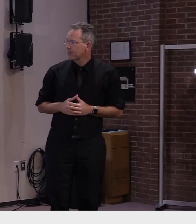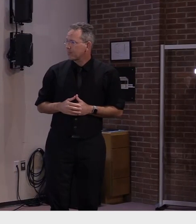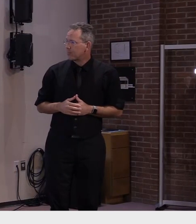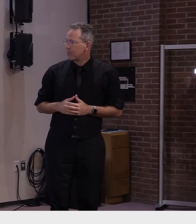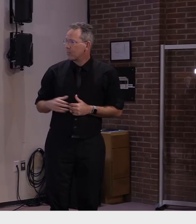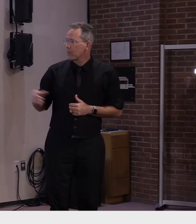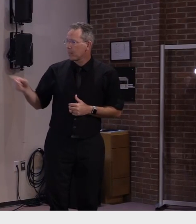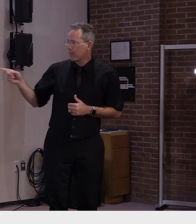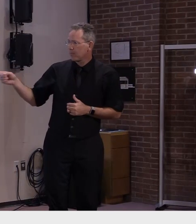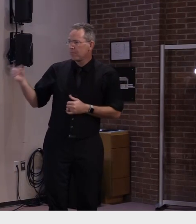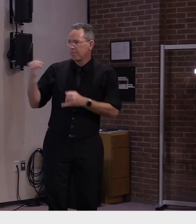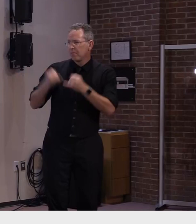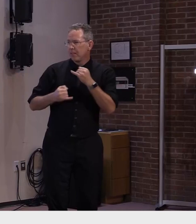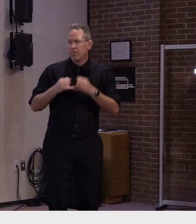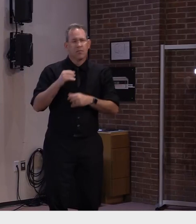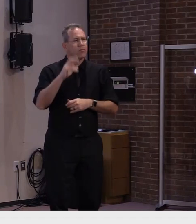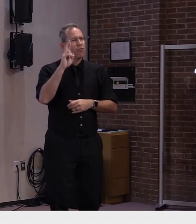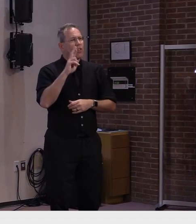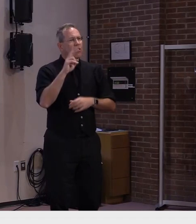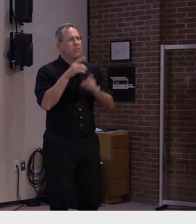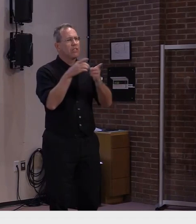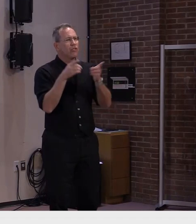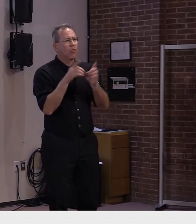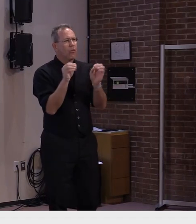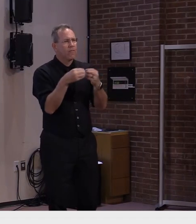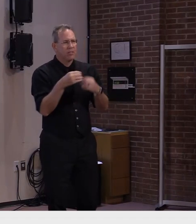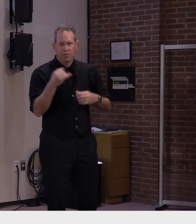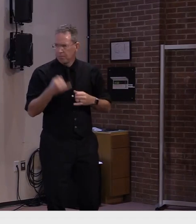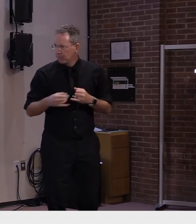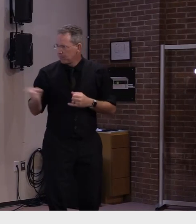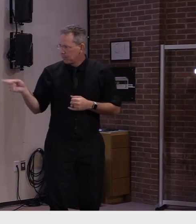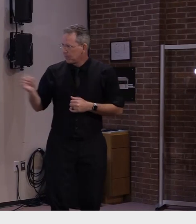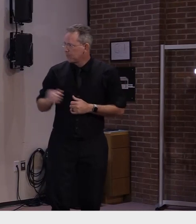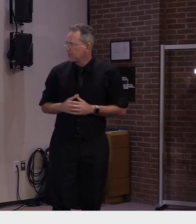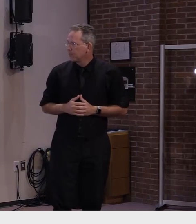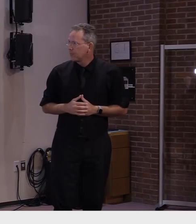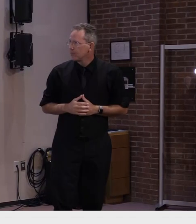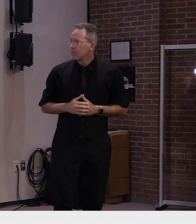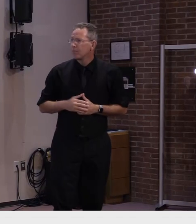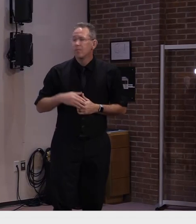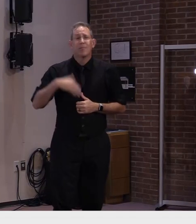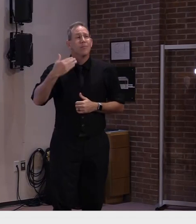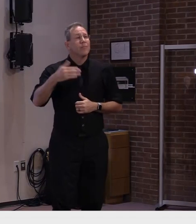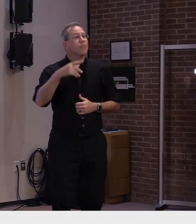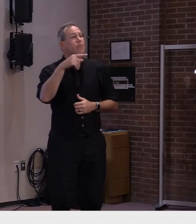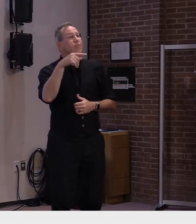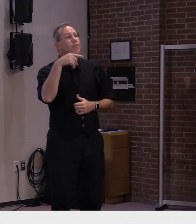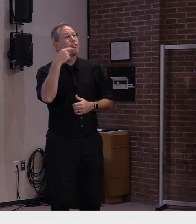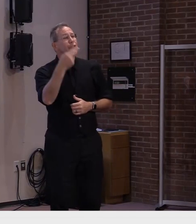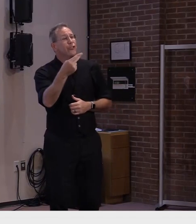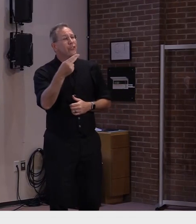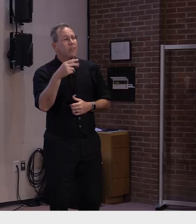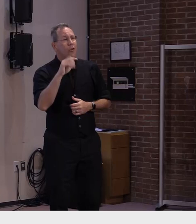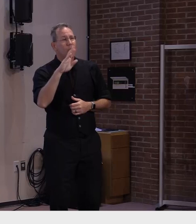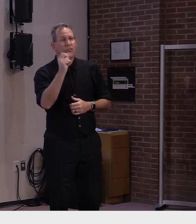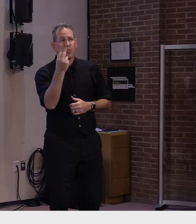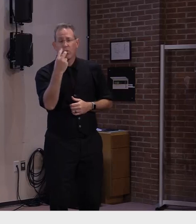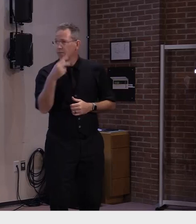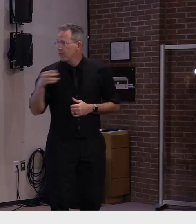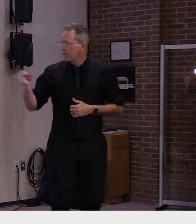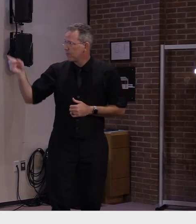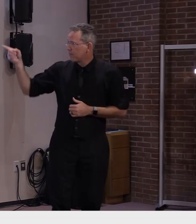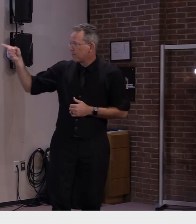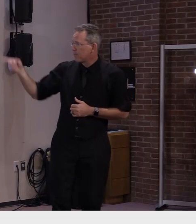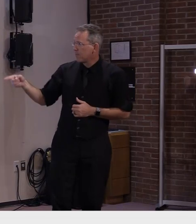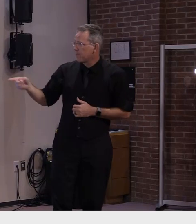health the health district office in downtown rutland on thursday burn burton academy